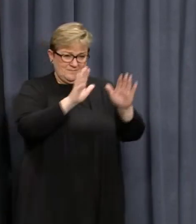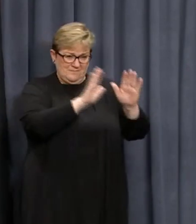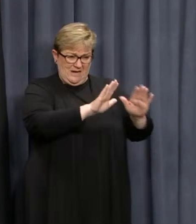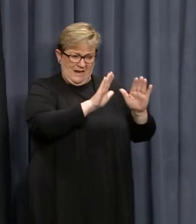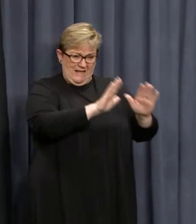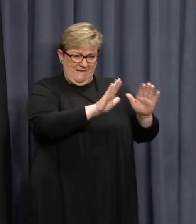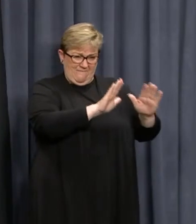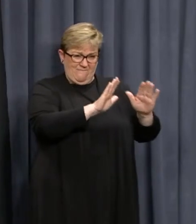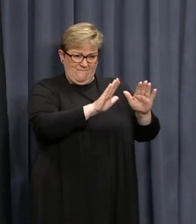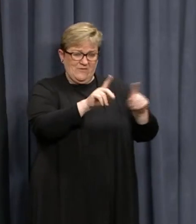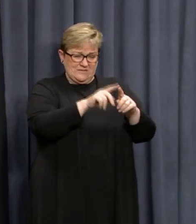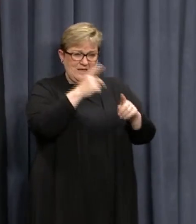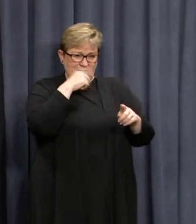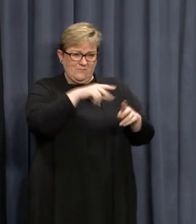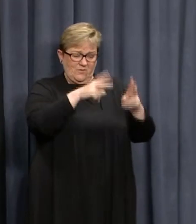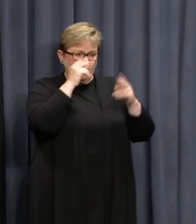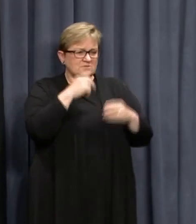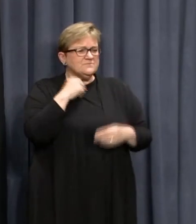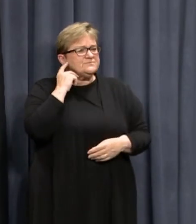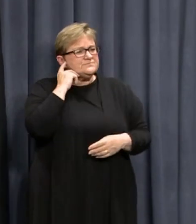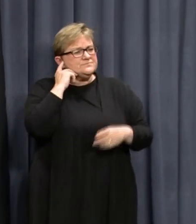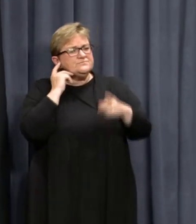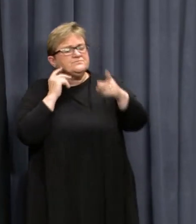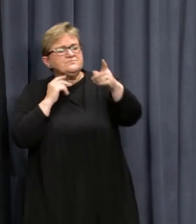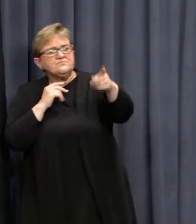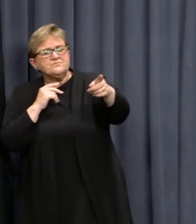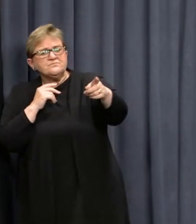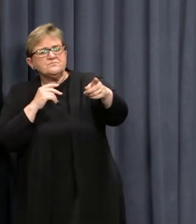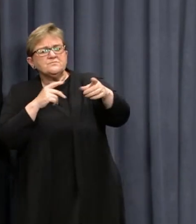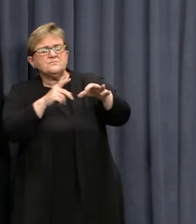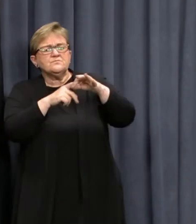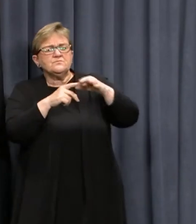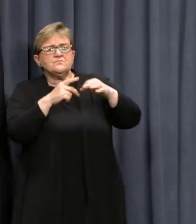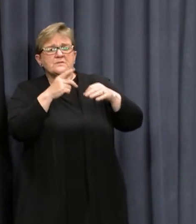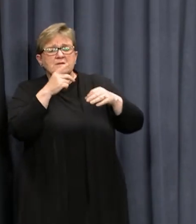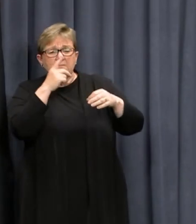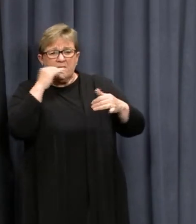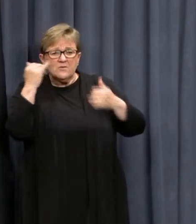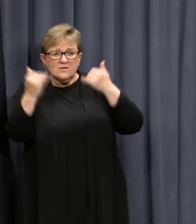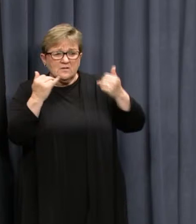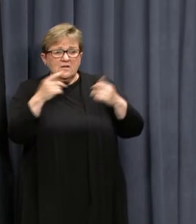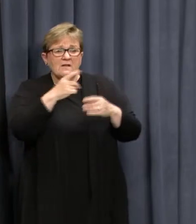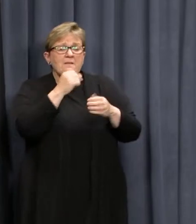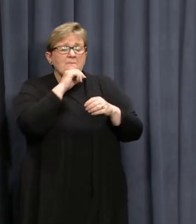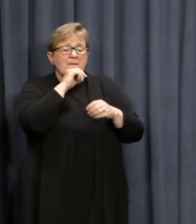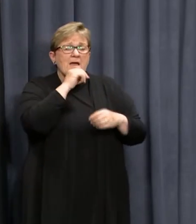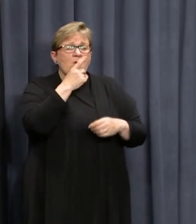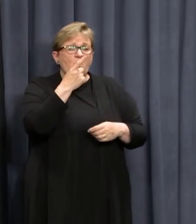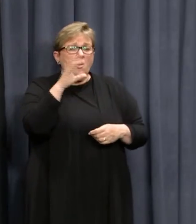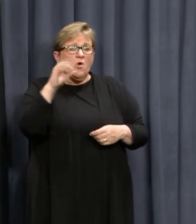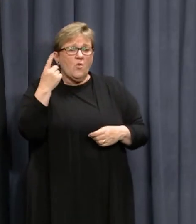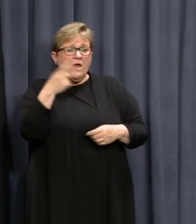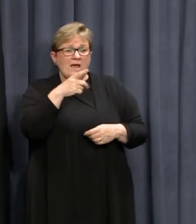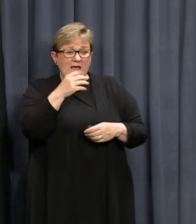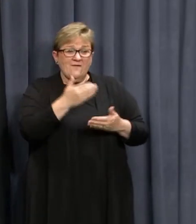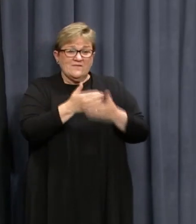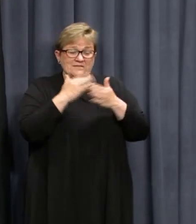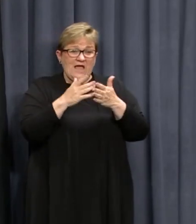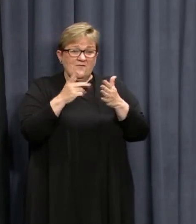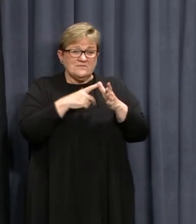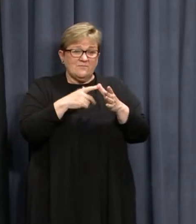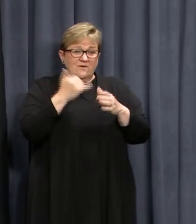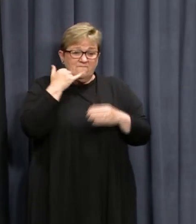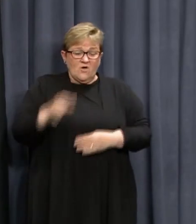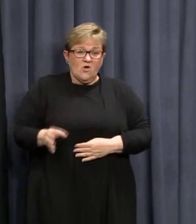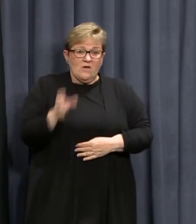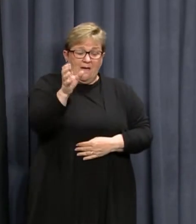thing we're doing, I think, is to leave those people in place. Have your contact tracing team said that Case 1 was using the SafeWA app